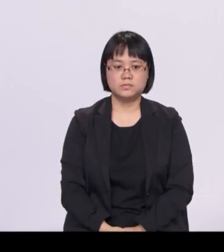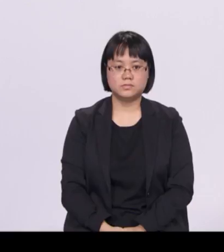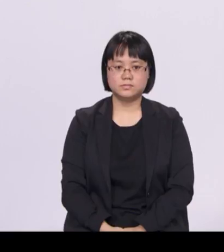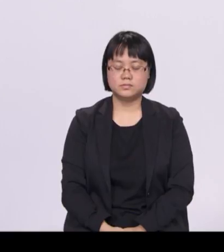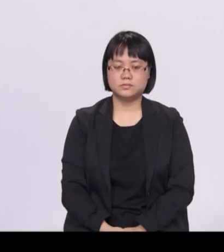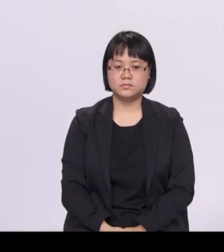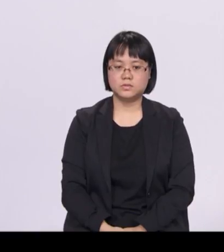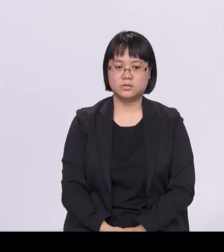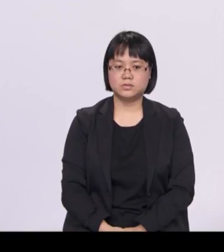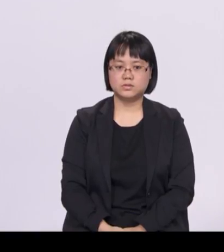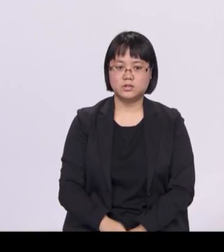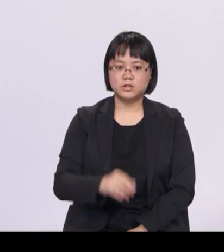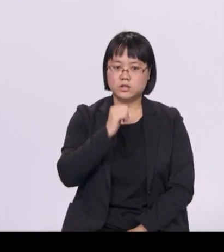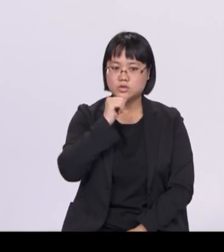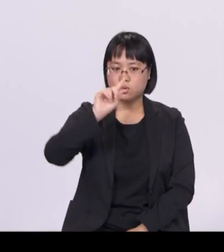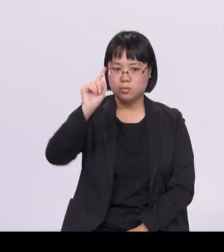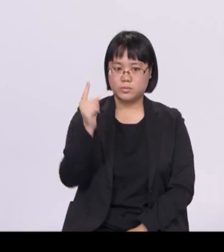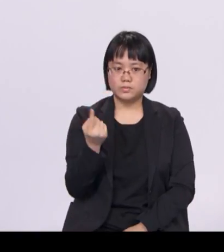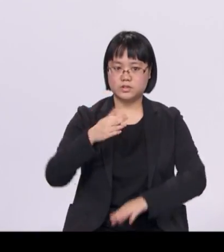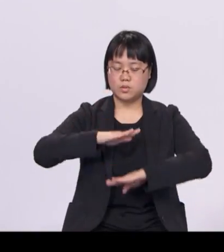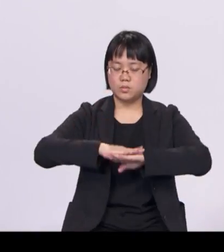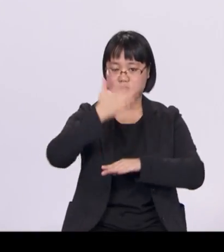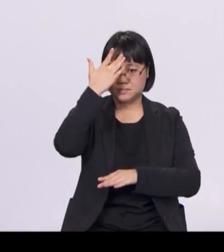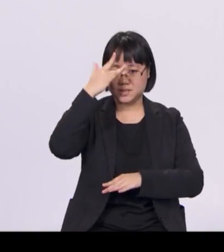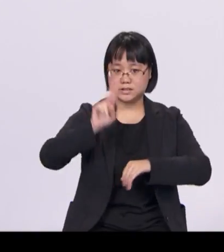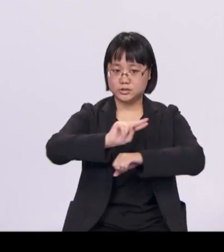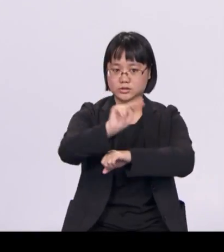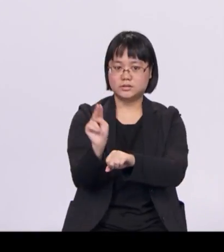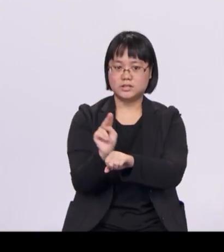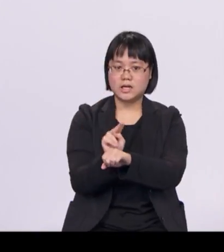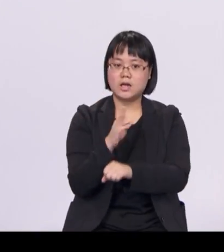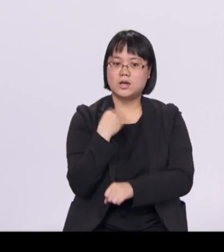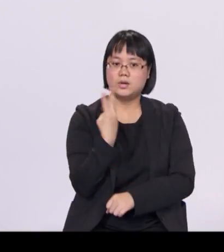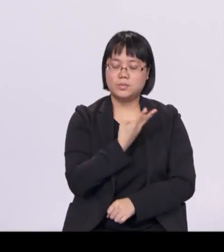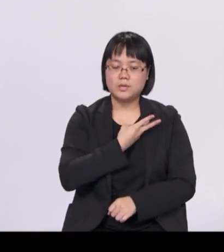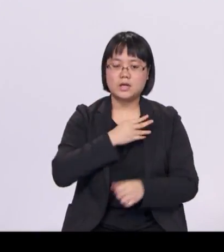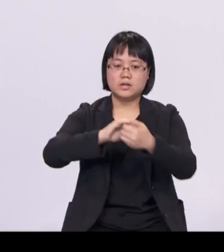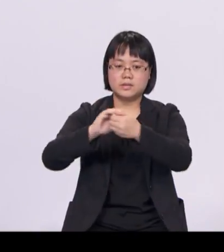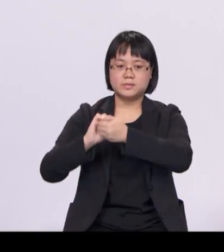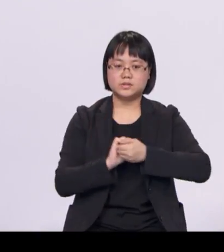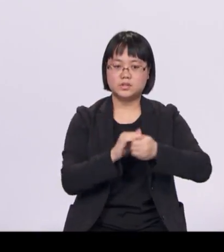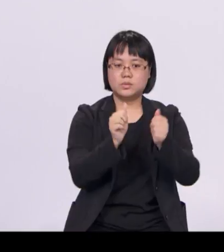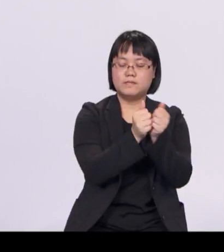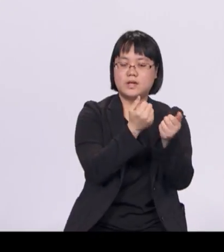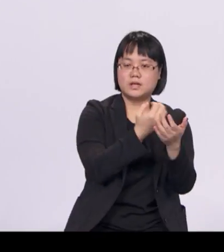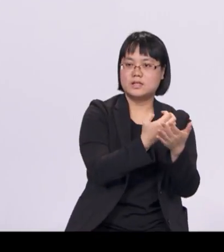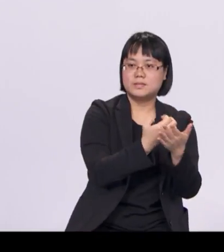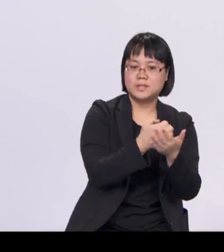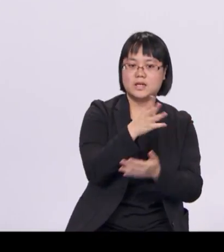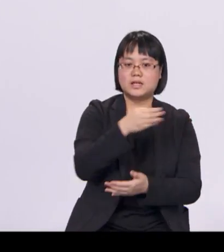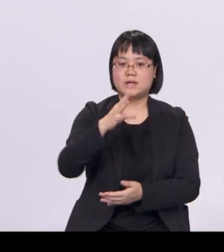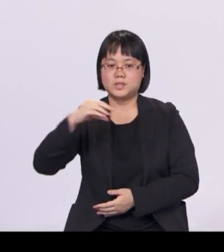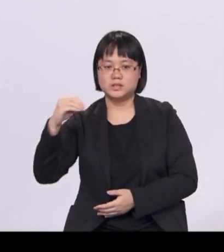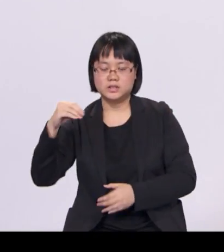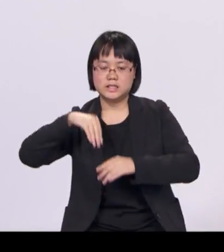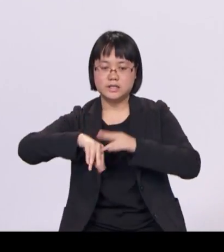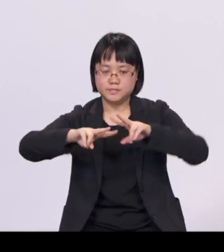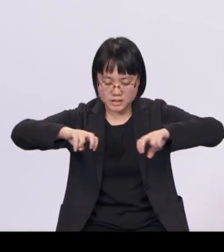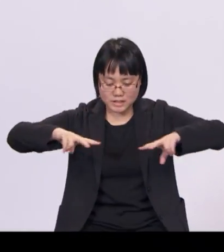Besides building a smart nation, we are also collaborating with academics and corporates in research and innovation to take